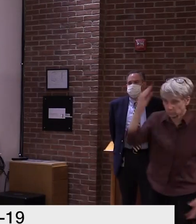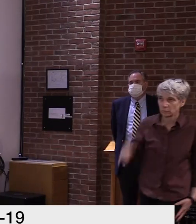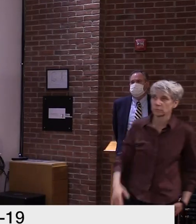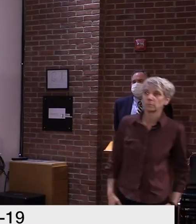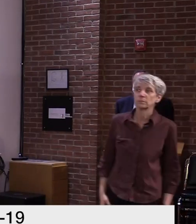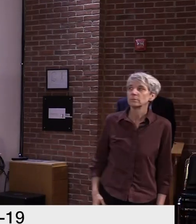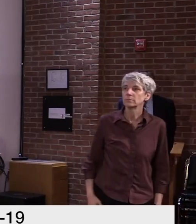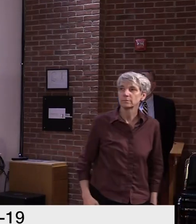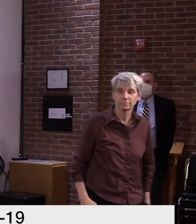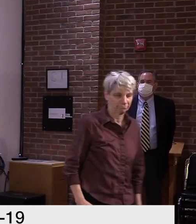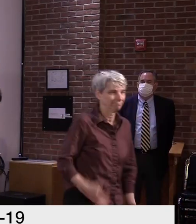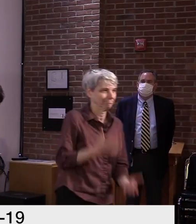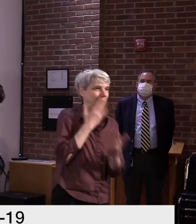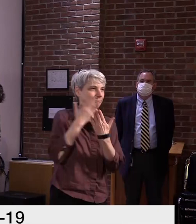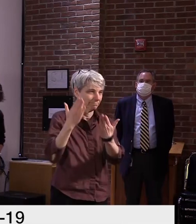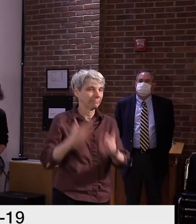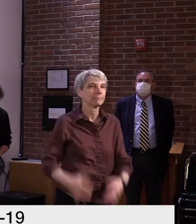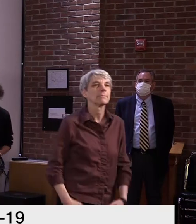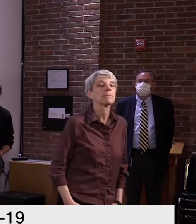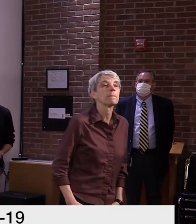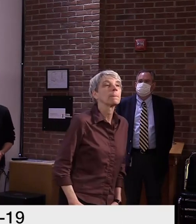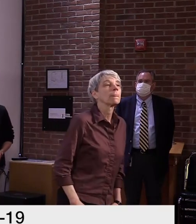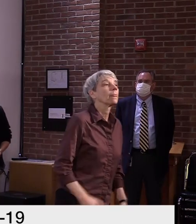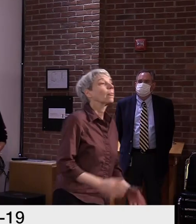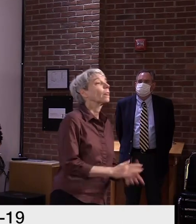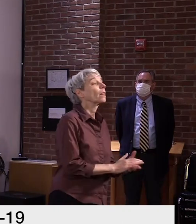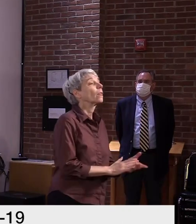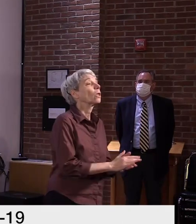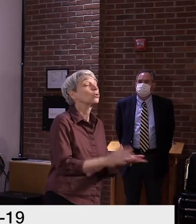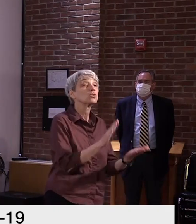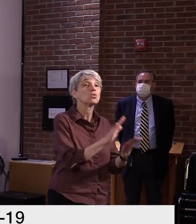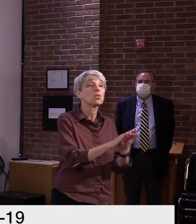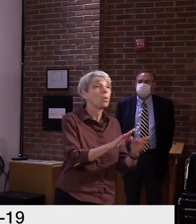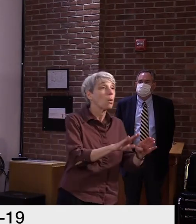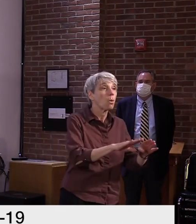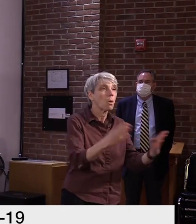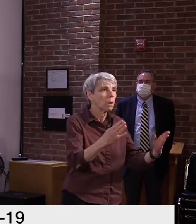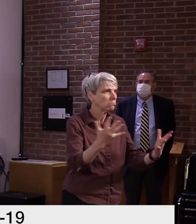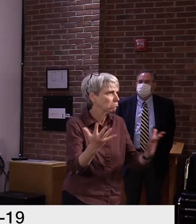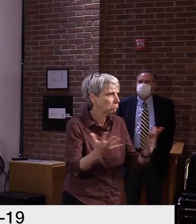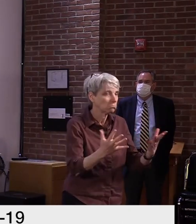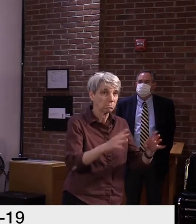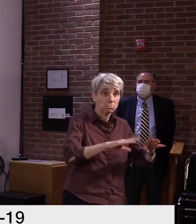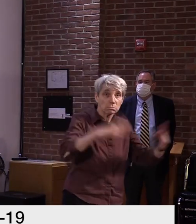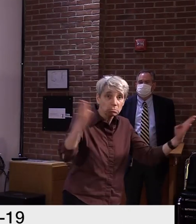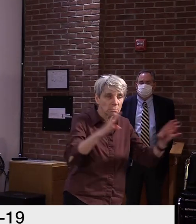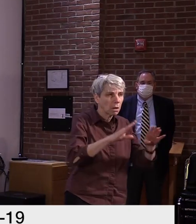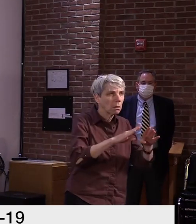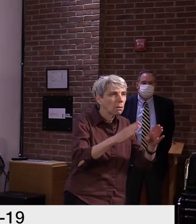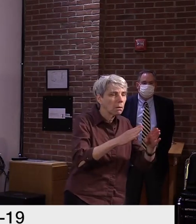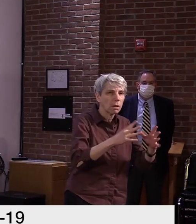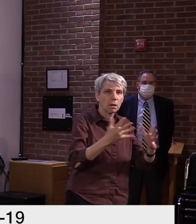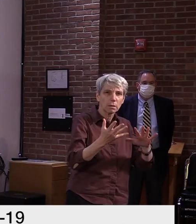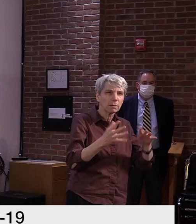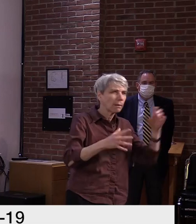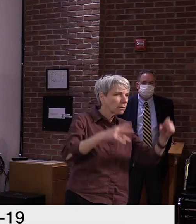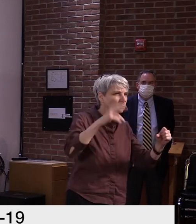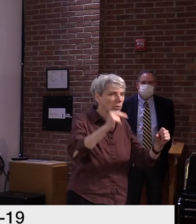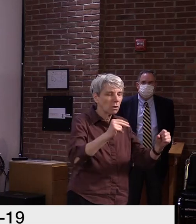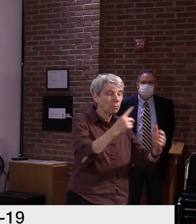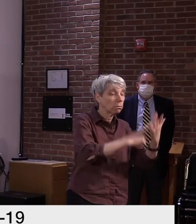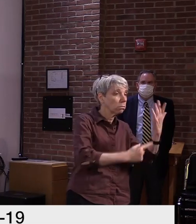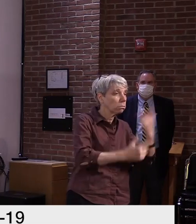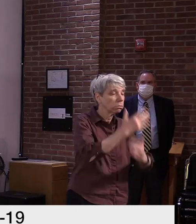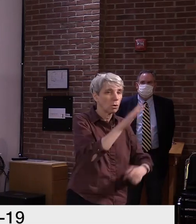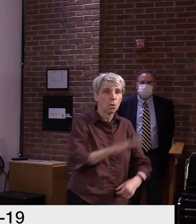Certainly the topic of reopening schools continues to be in the news and has become somewhat politically charged at the national